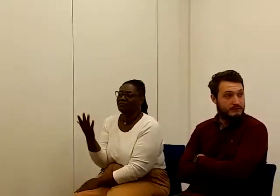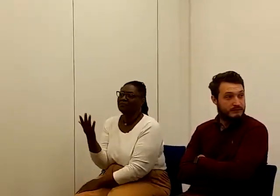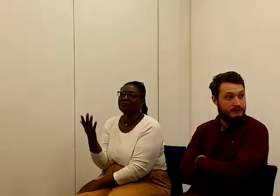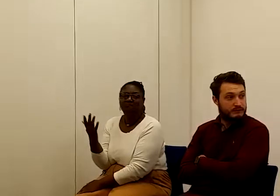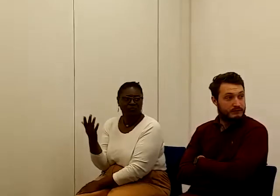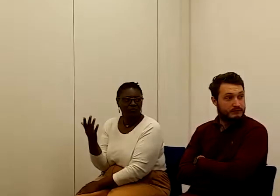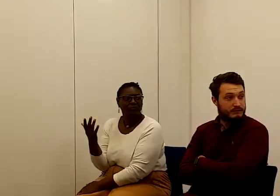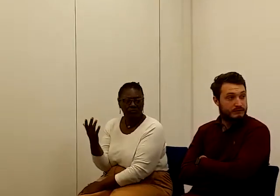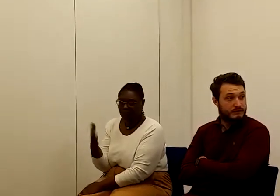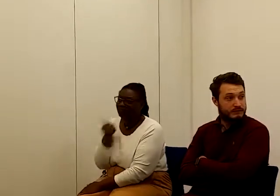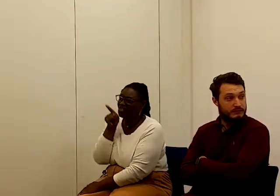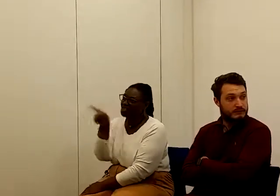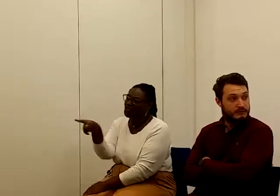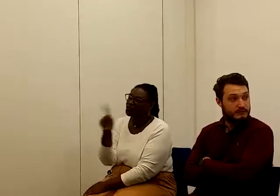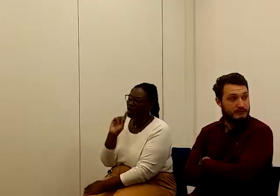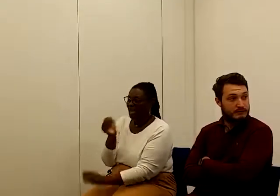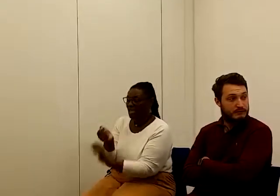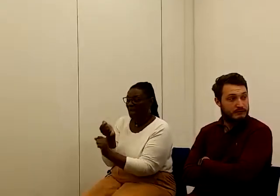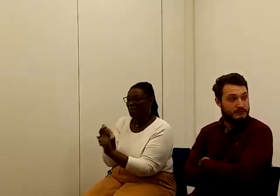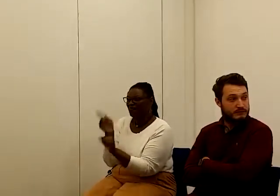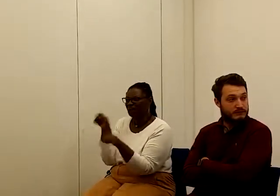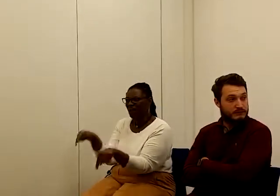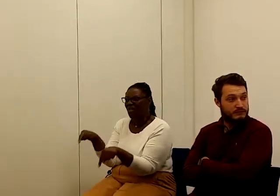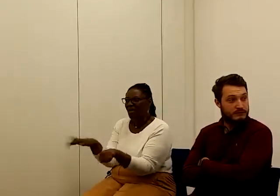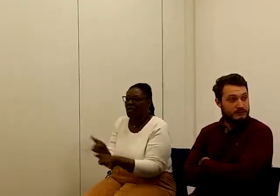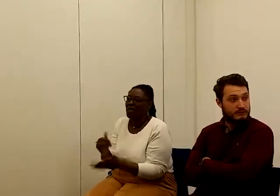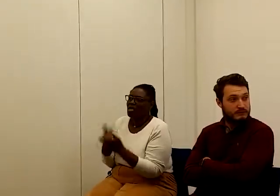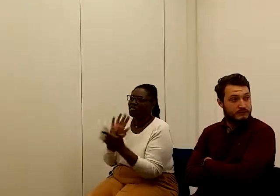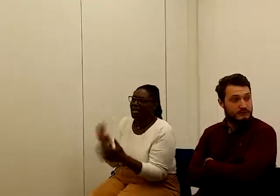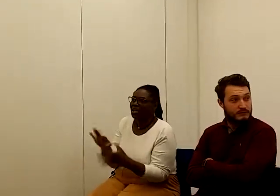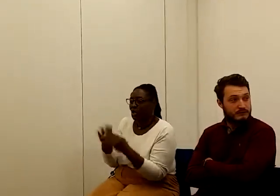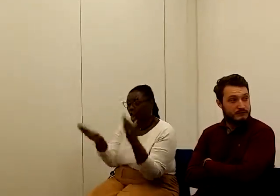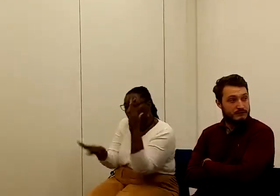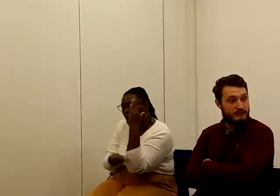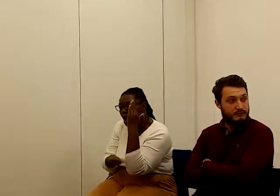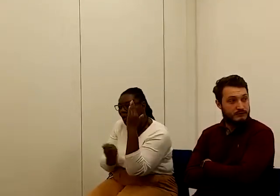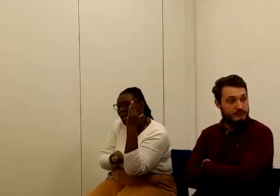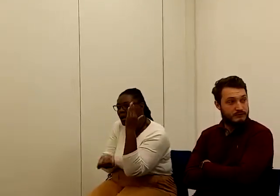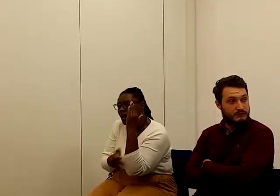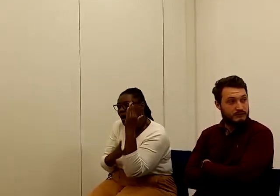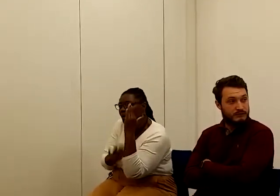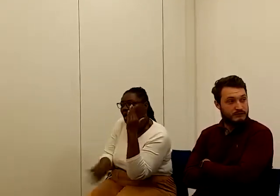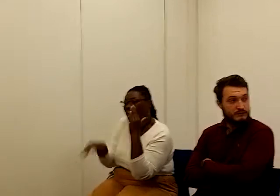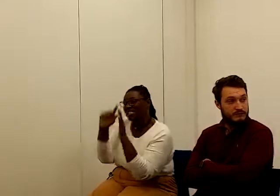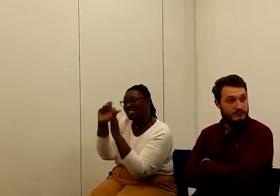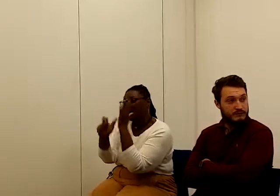You've got a campaign right there, which unites low income workers, which unites disabled people.